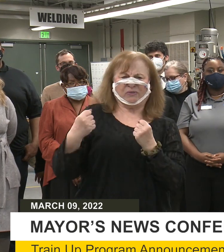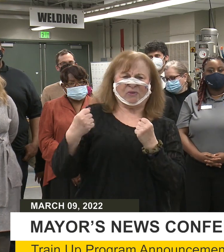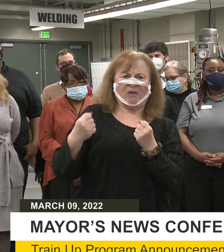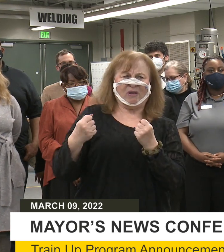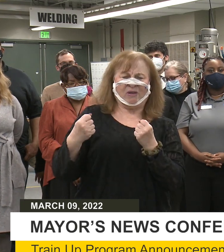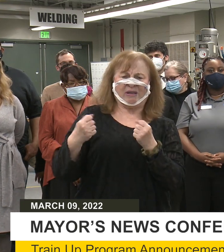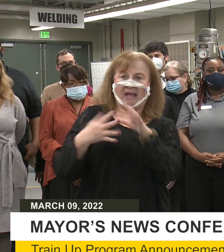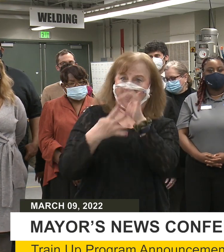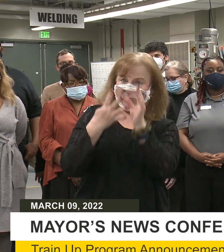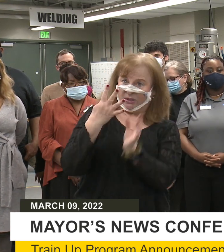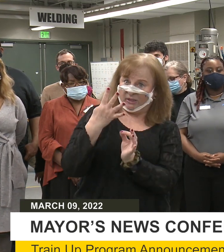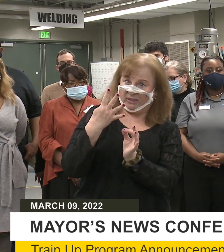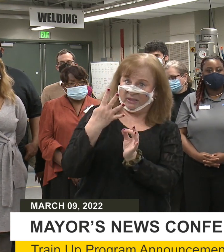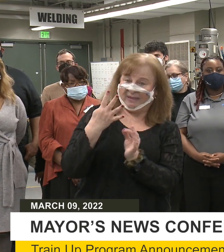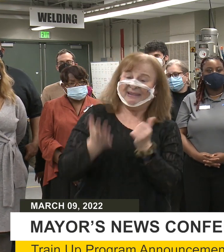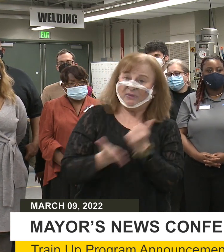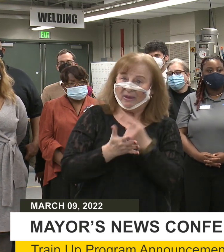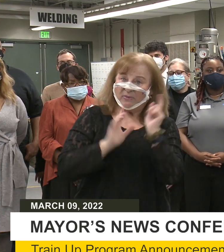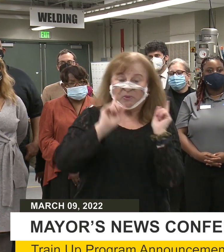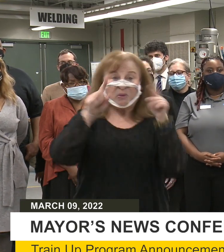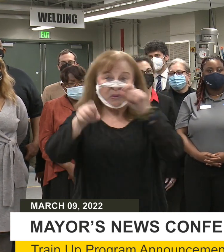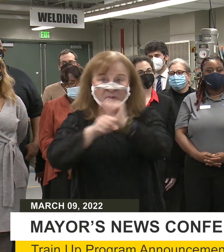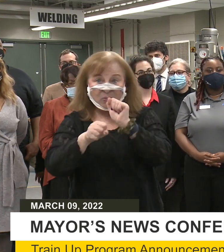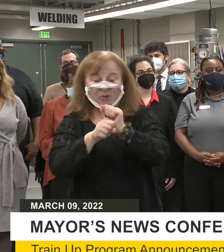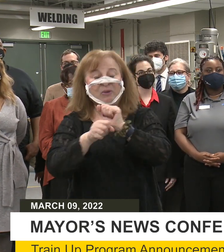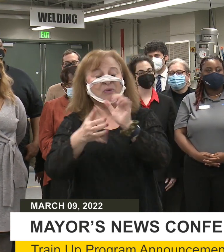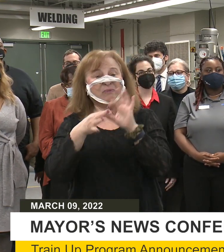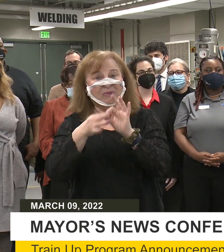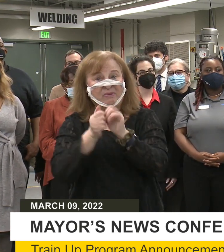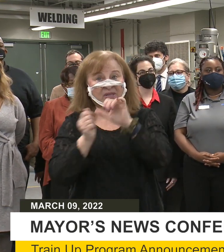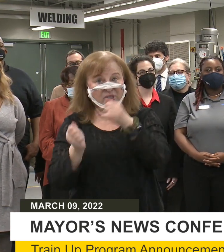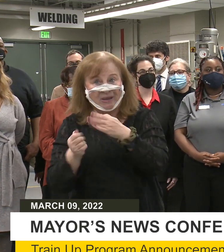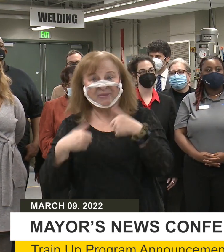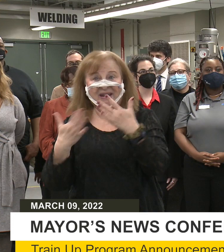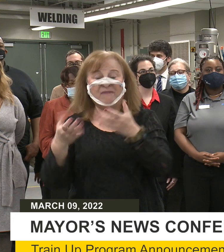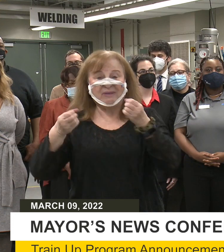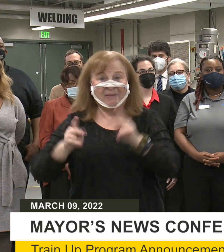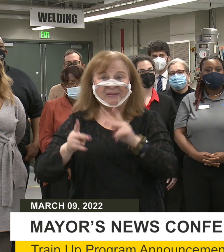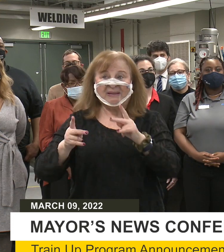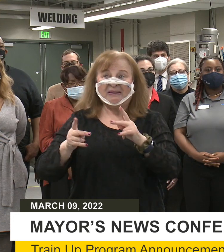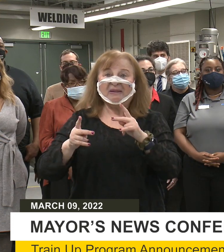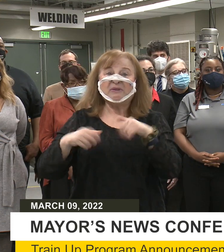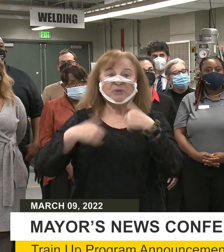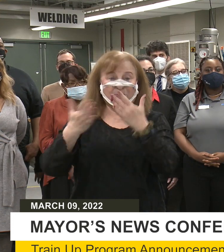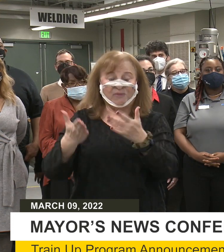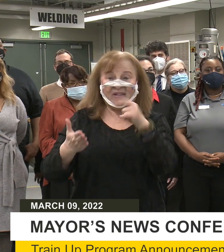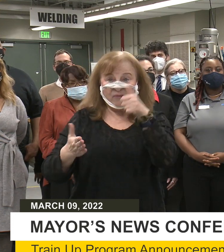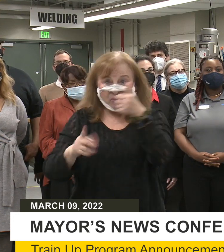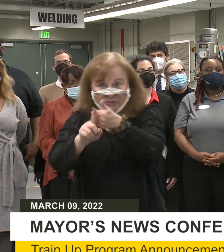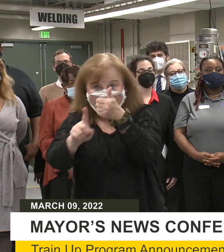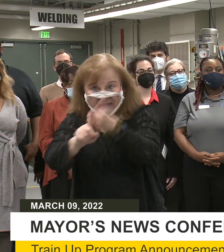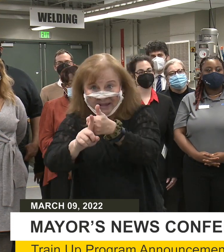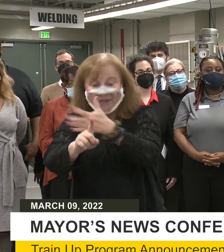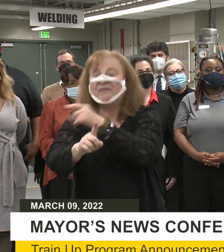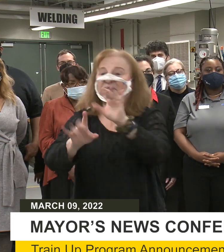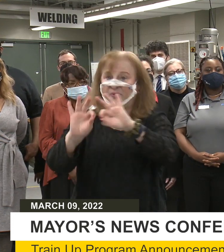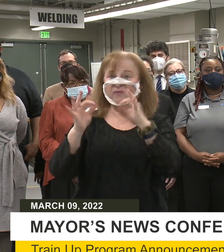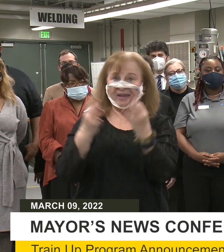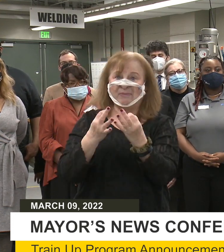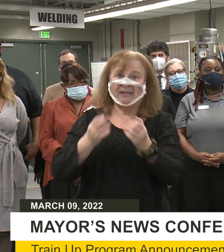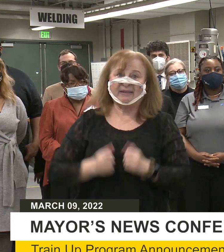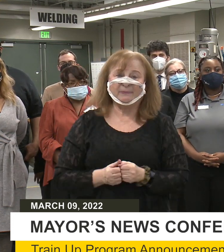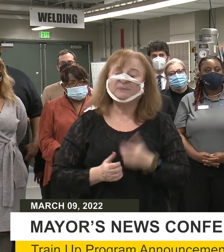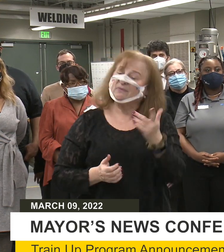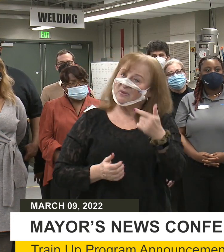options to help you go to work in a job that offers the opportunity to provide for you and your family.